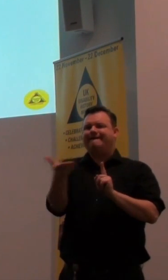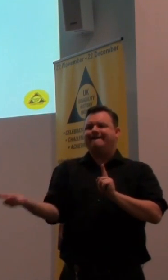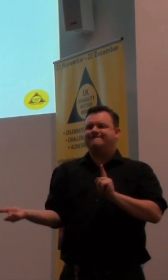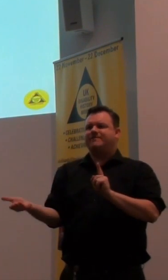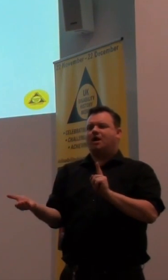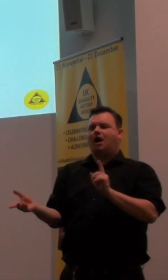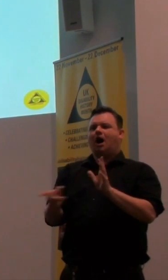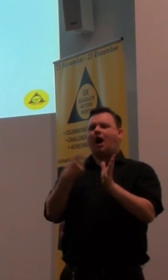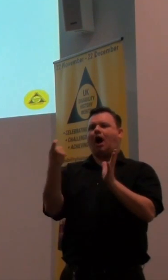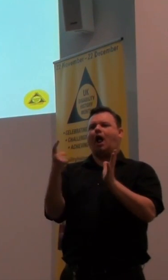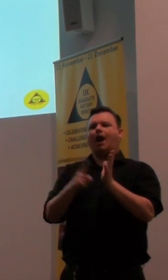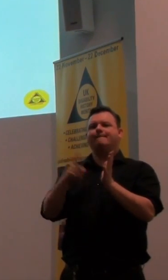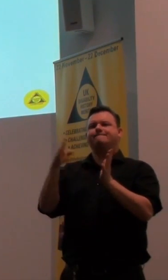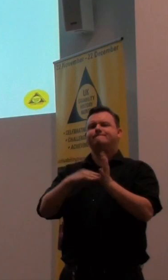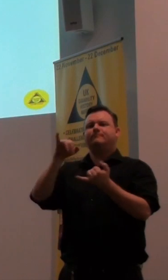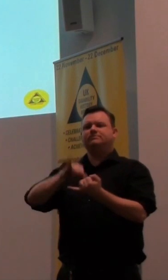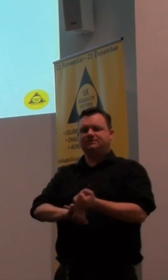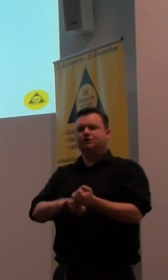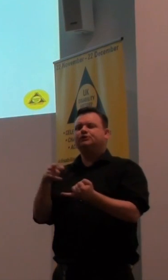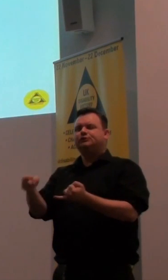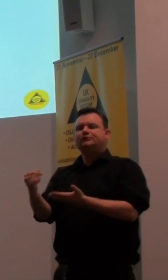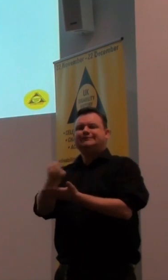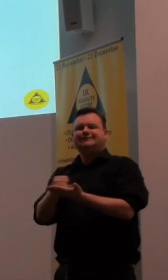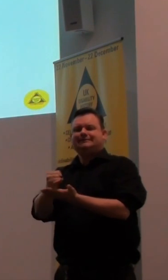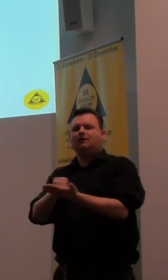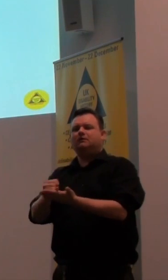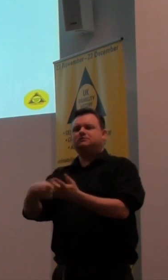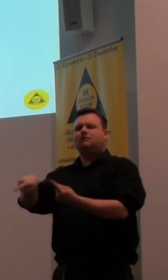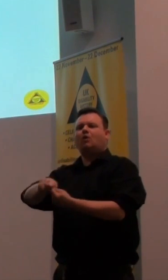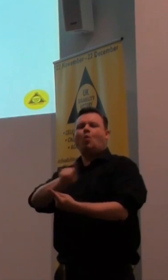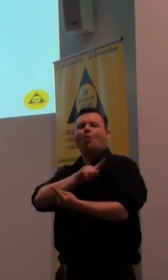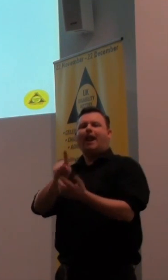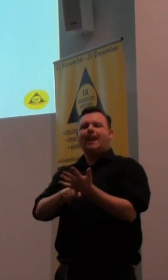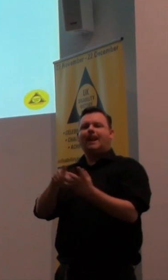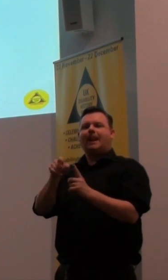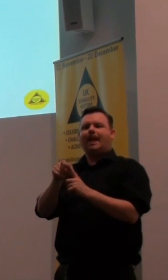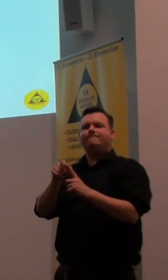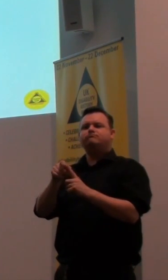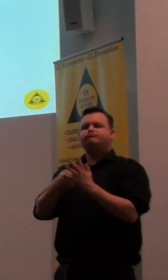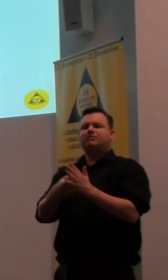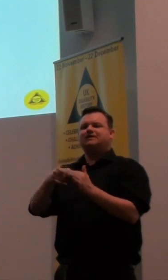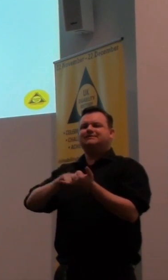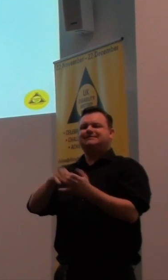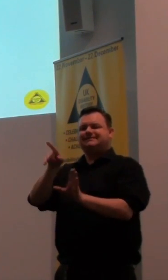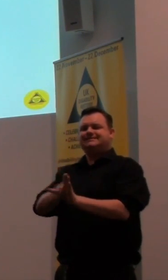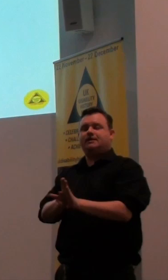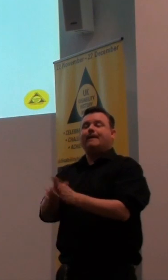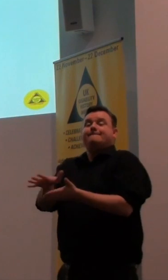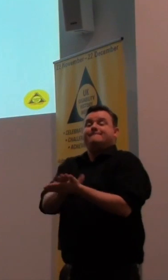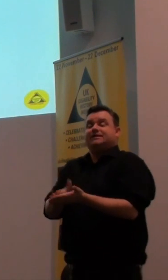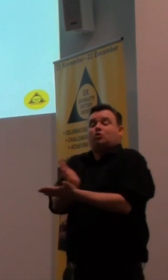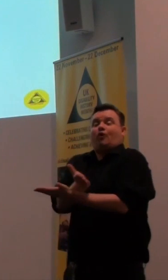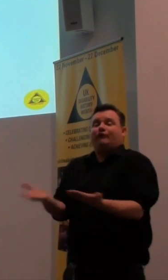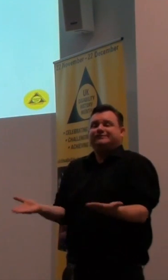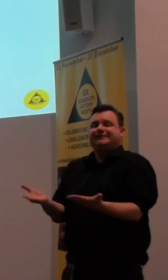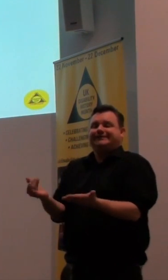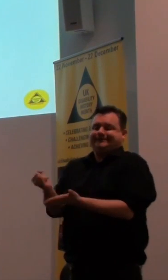ALMS, to the penitent sinners. Because they got leprosy, they had obviously sinned. And this idea that if you've